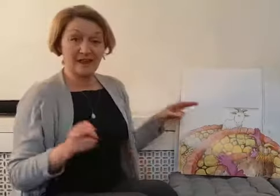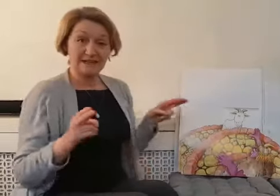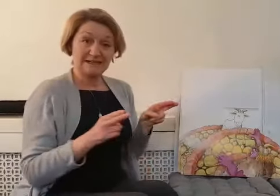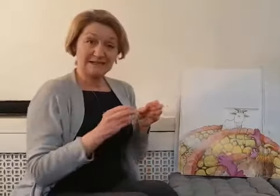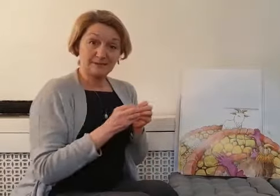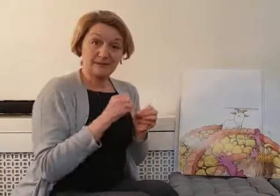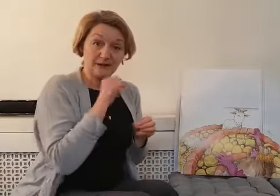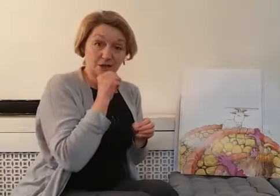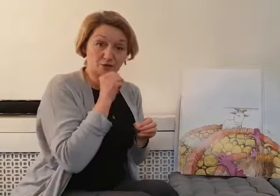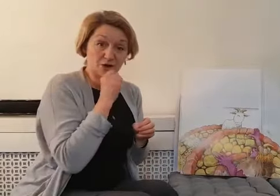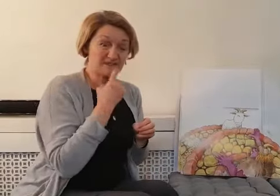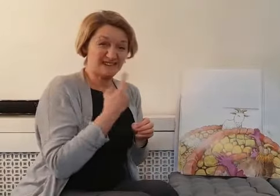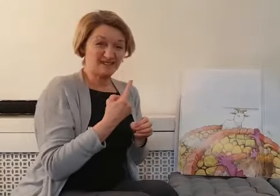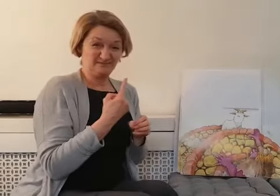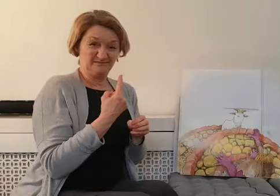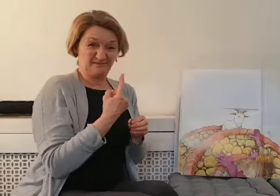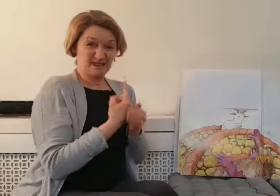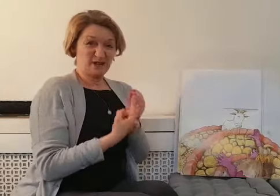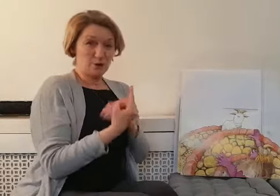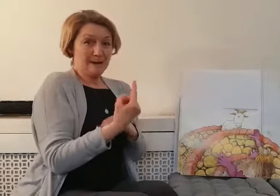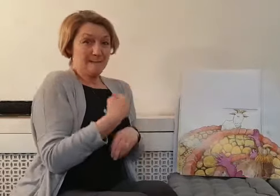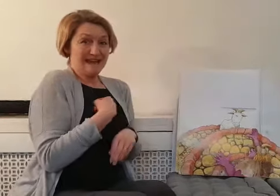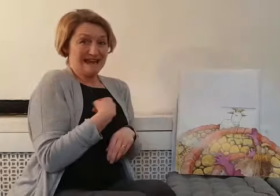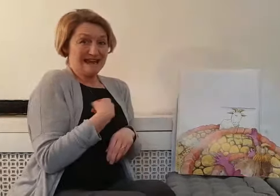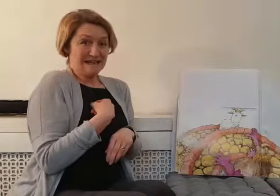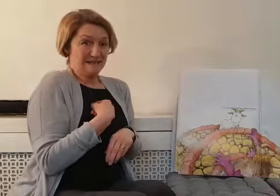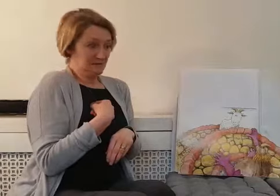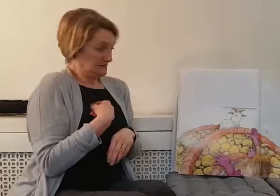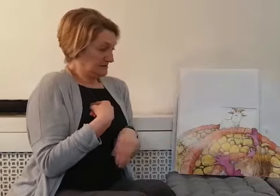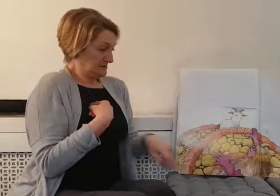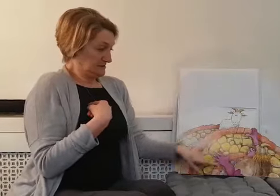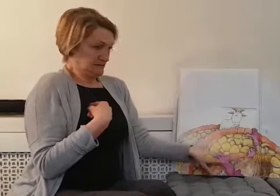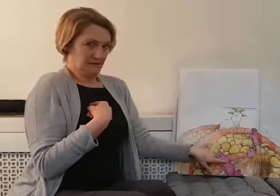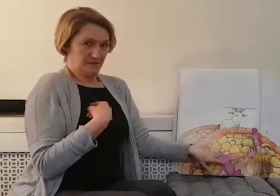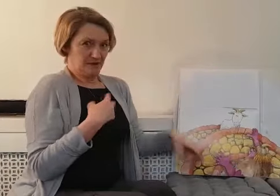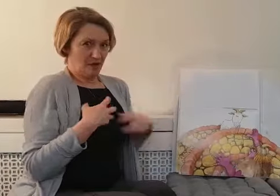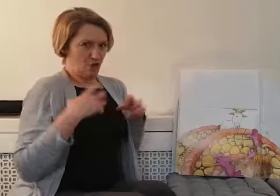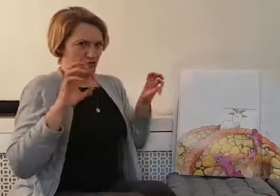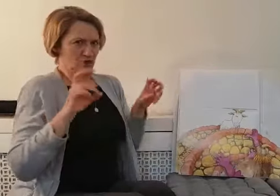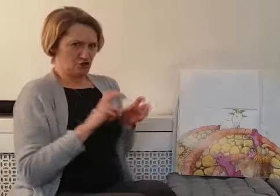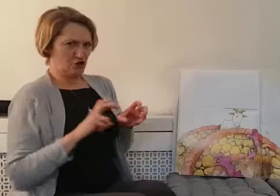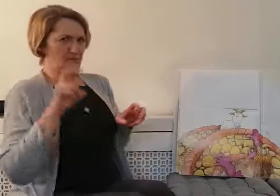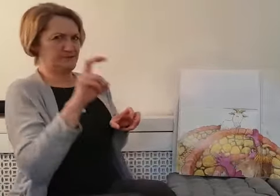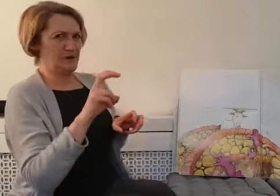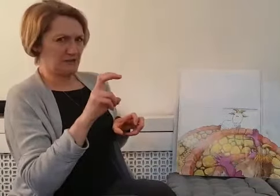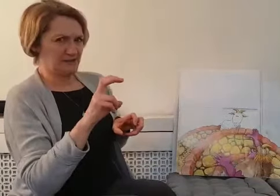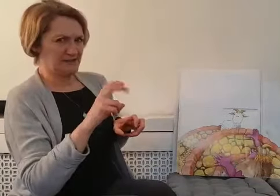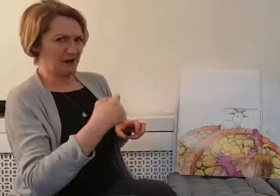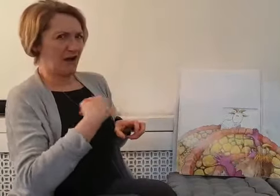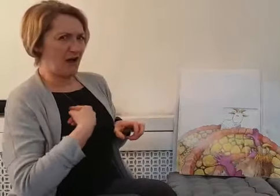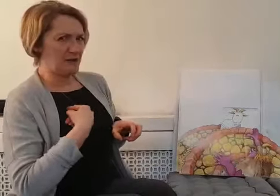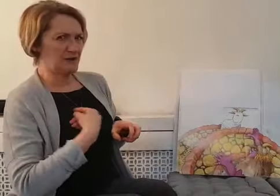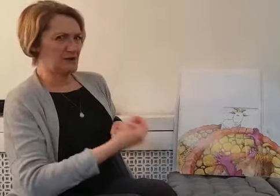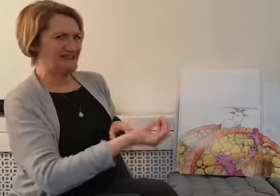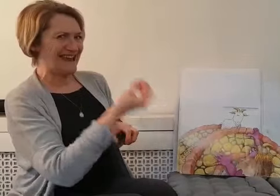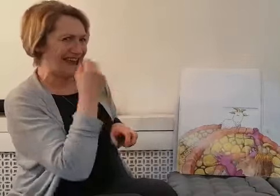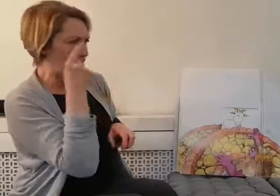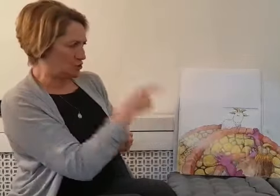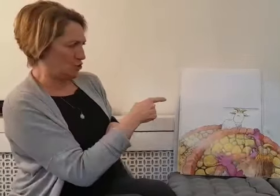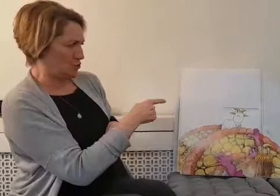Little Billy Goat Gruff said, It's only me. But the ogre jumped up and said, I'm going to eat you.